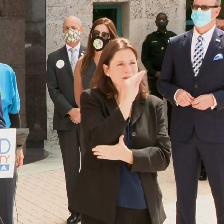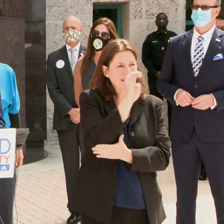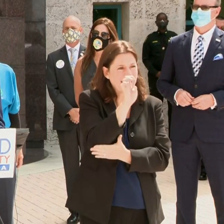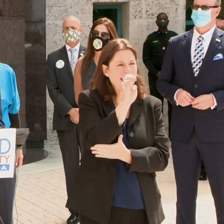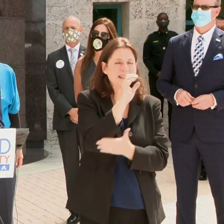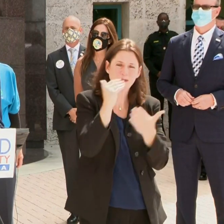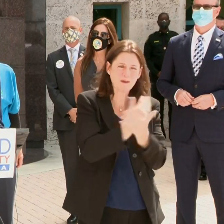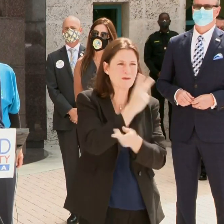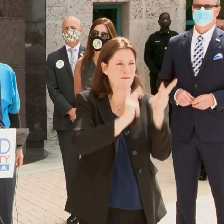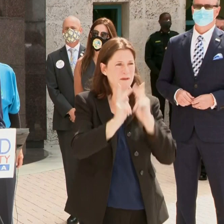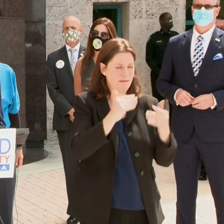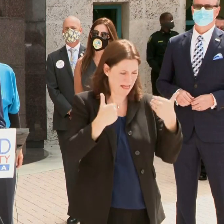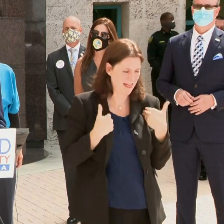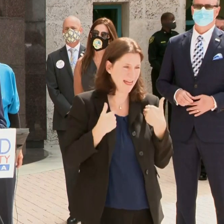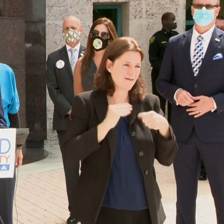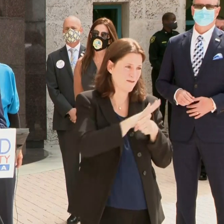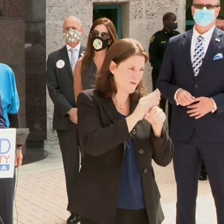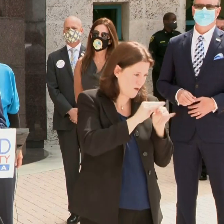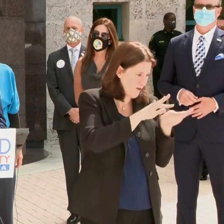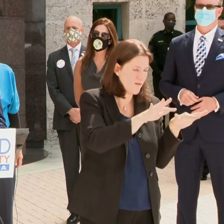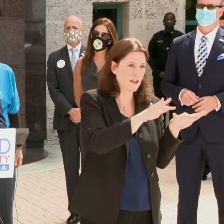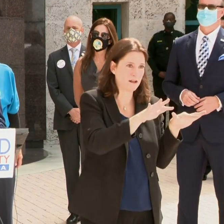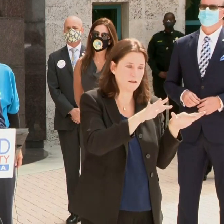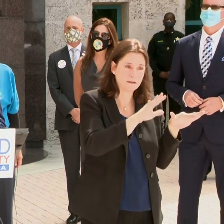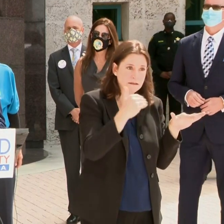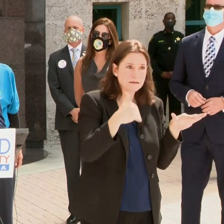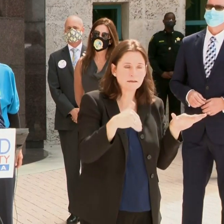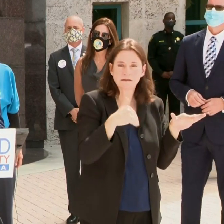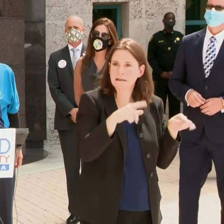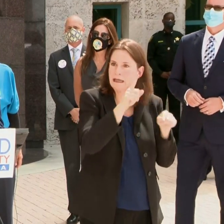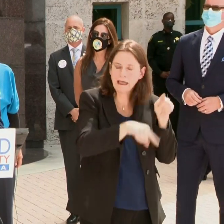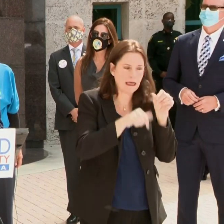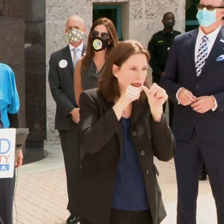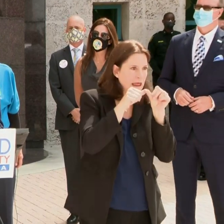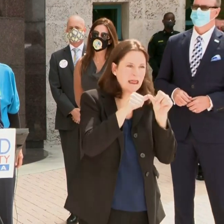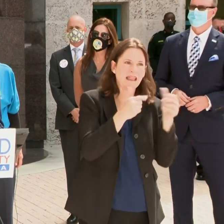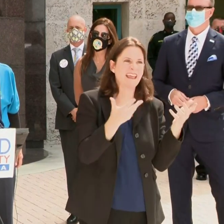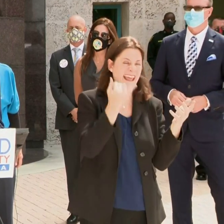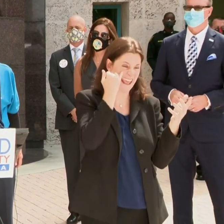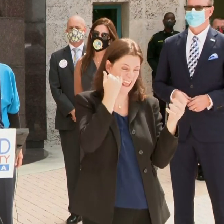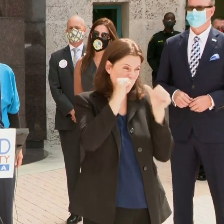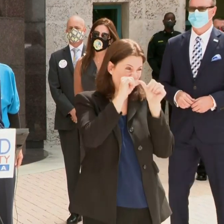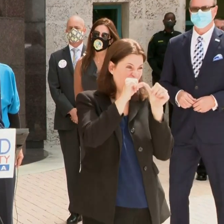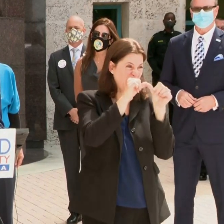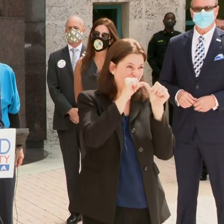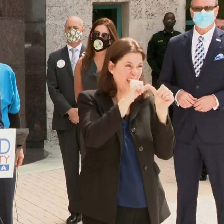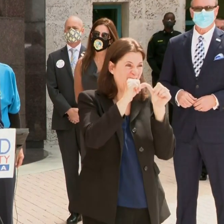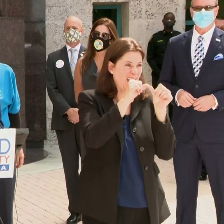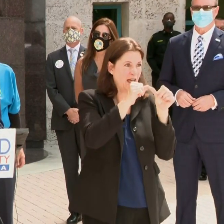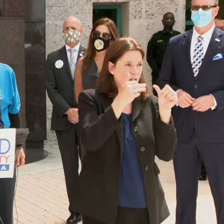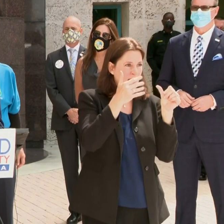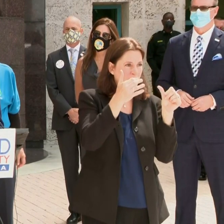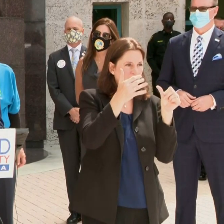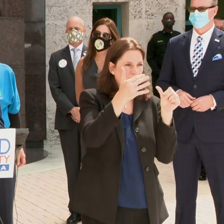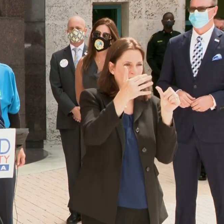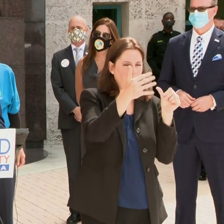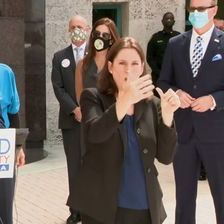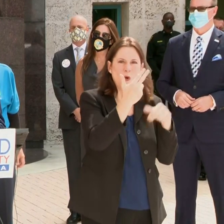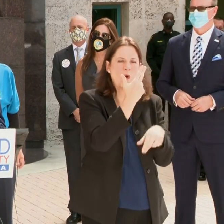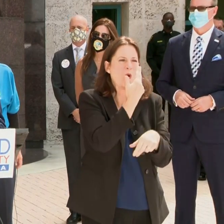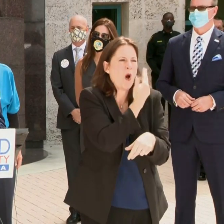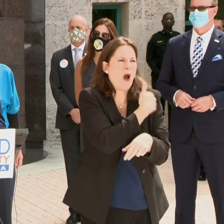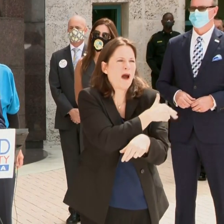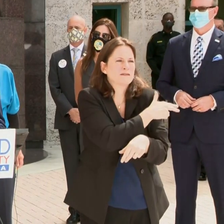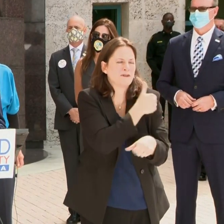That is not sustainable either. It means that at some point in time, if this continues, we'll overrun our hospital